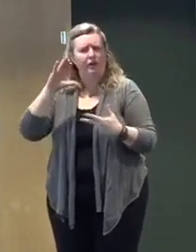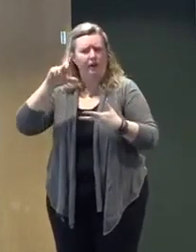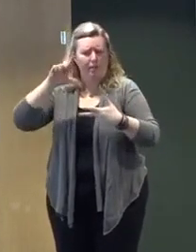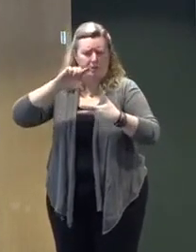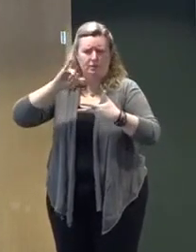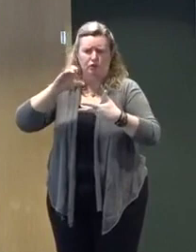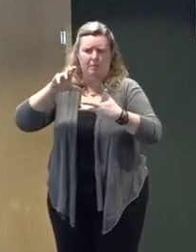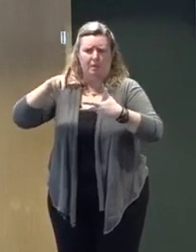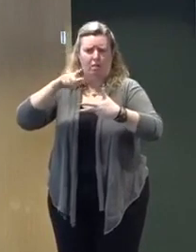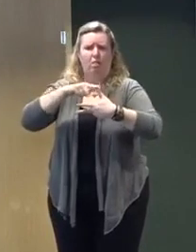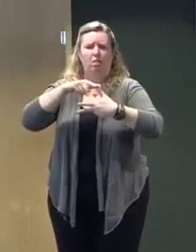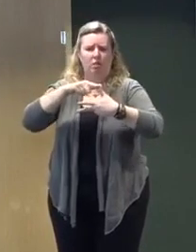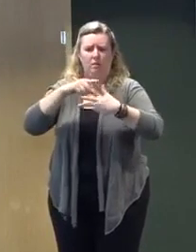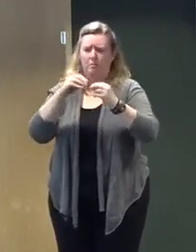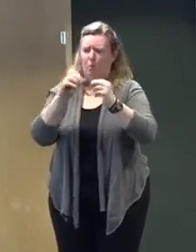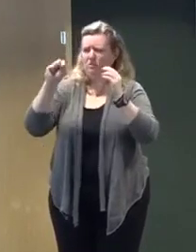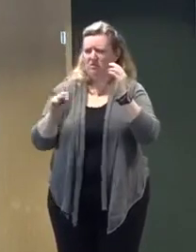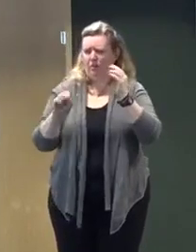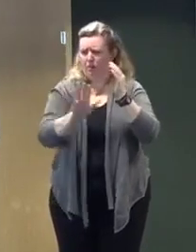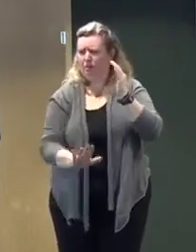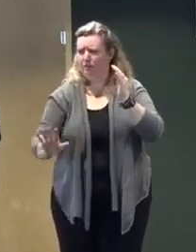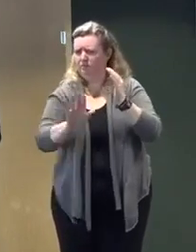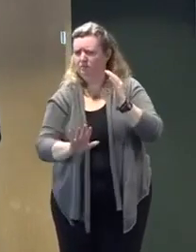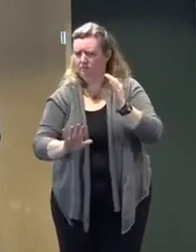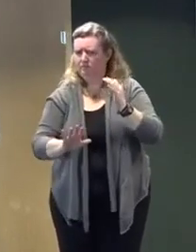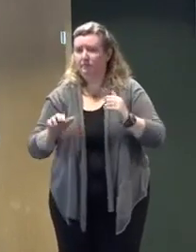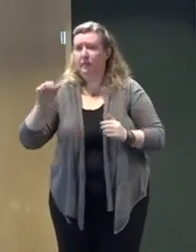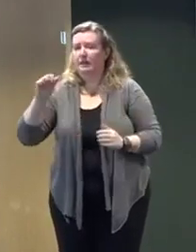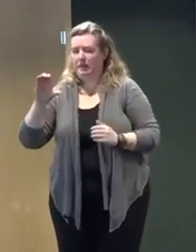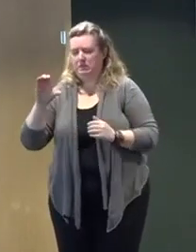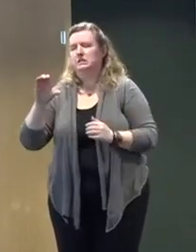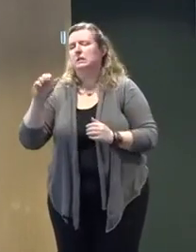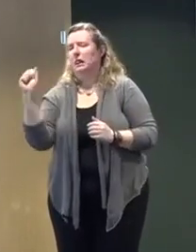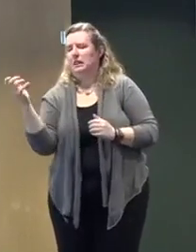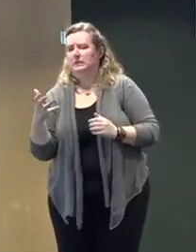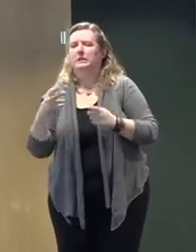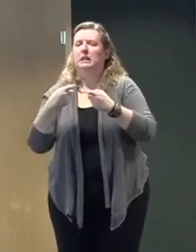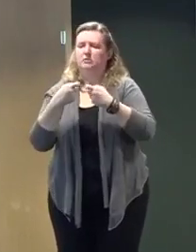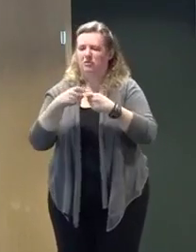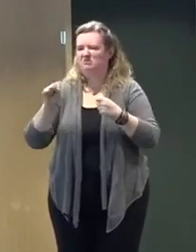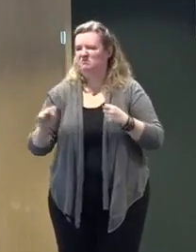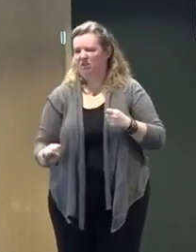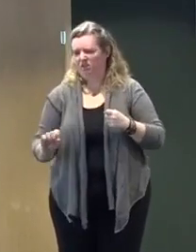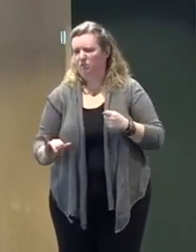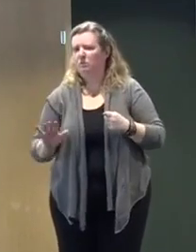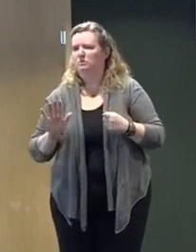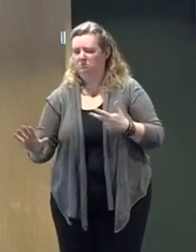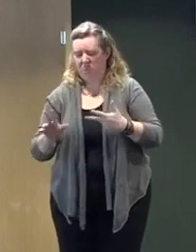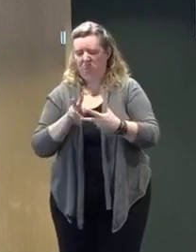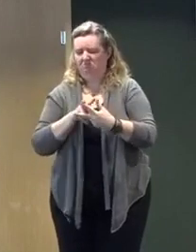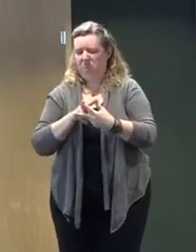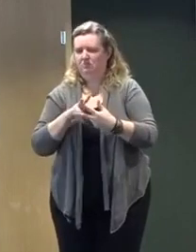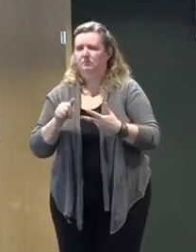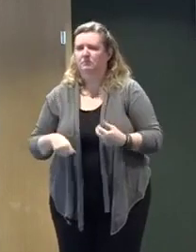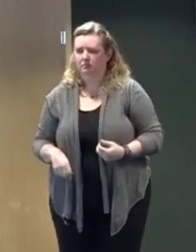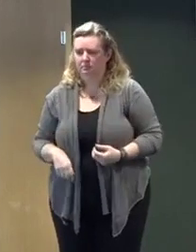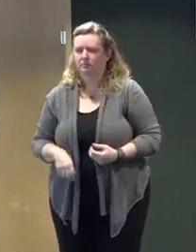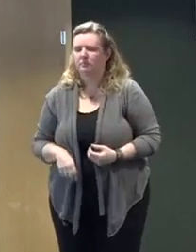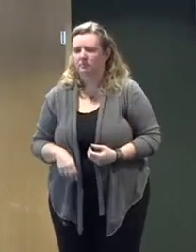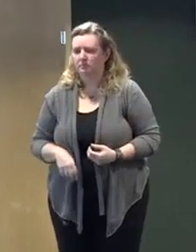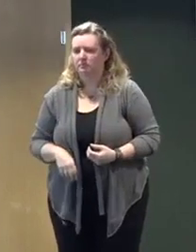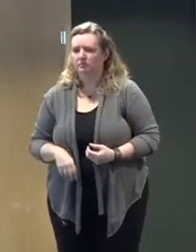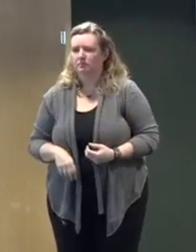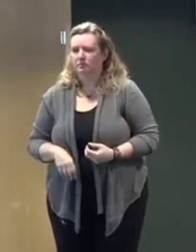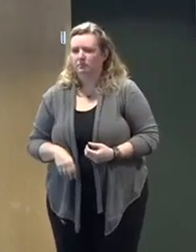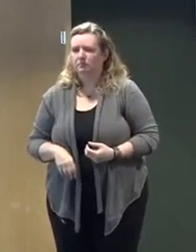ACE, Atlantic City Electric, which are the most exposed. I know Doug Mokoid at Atlantic City Electric is particularly